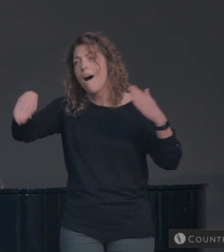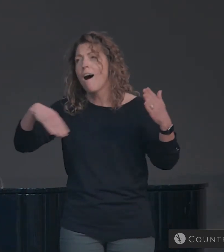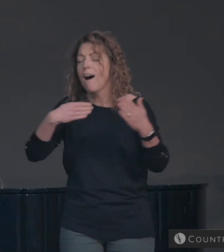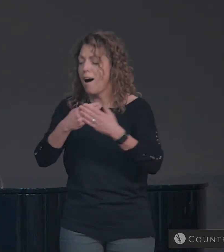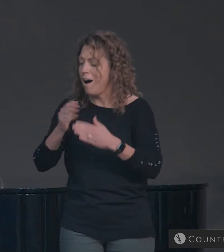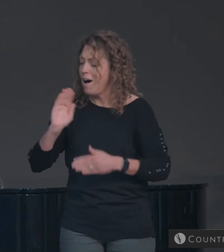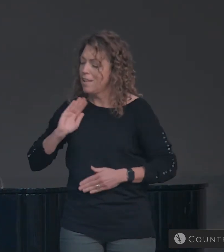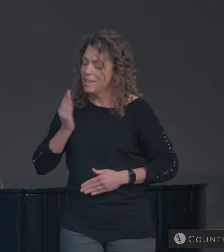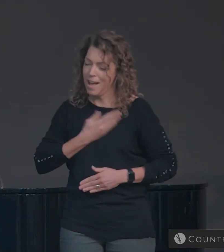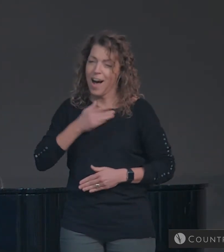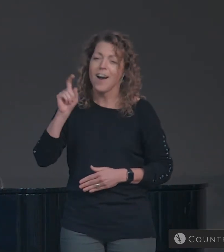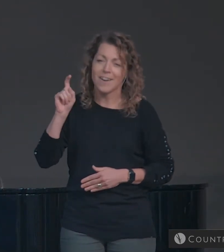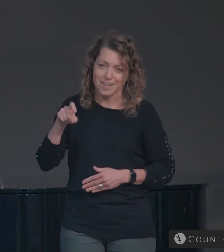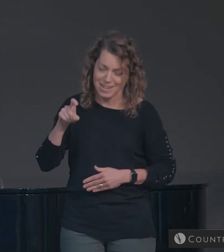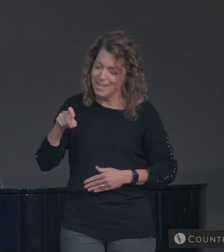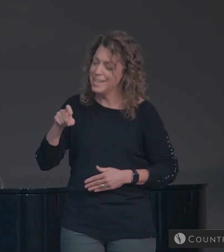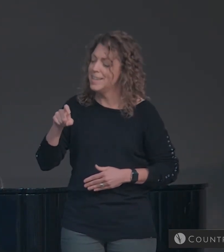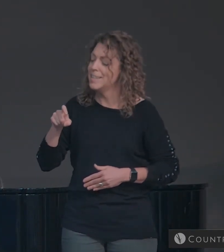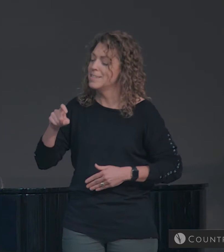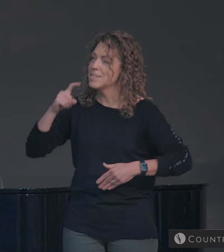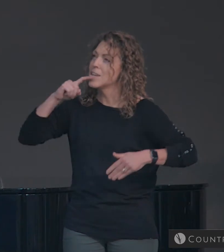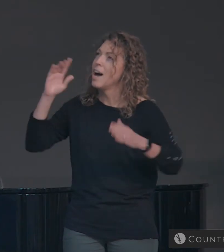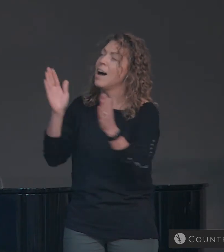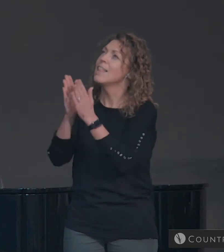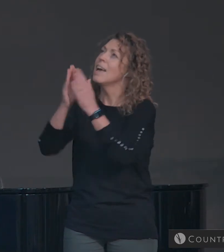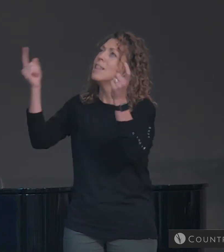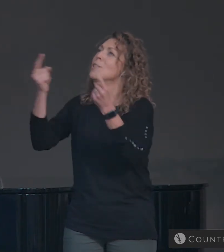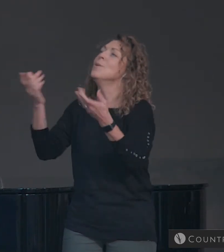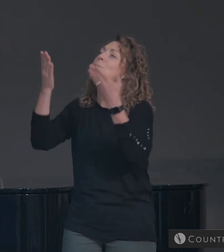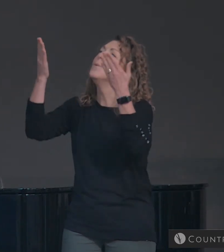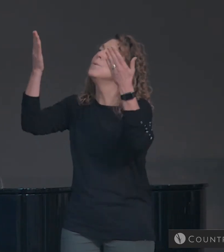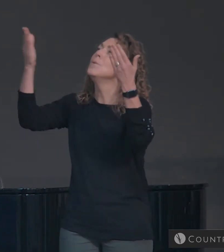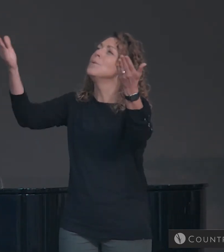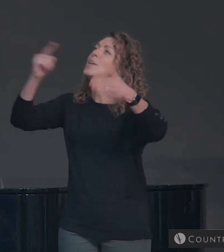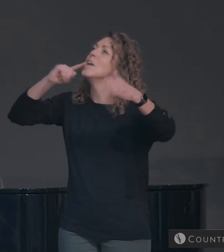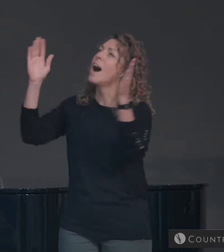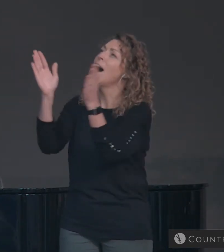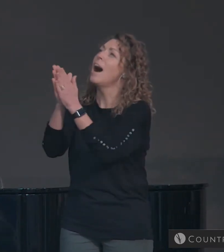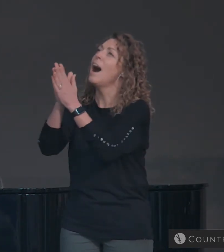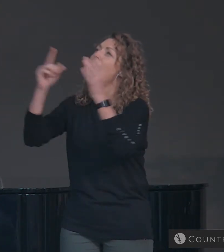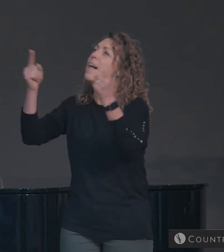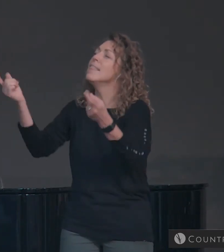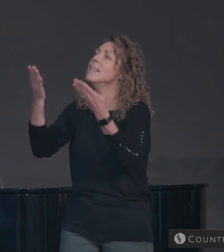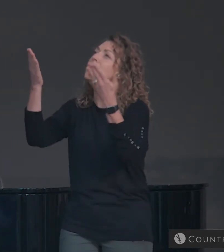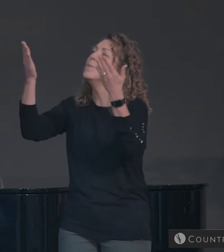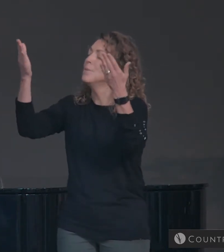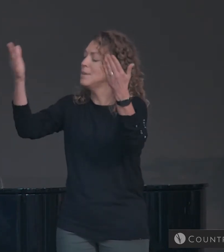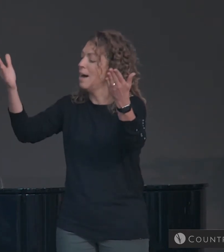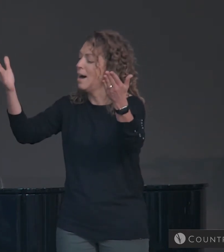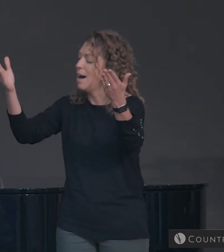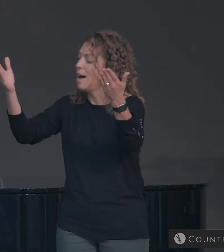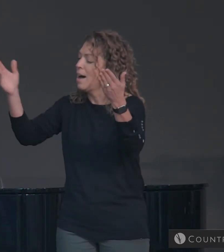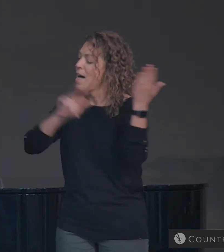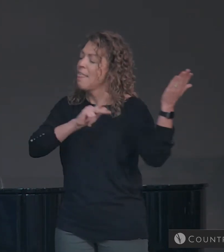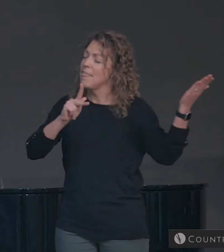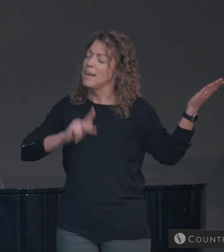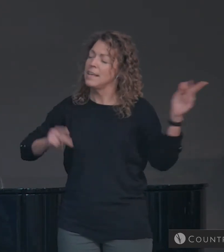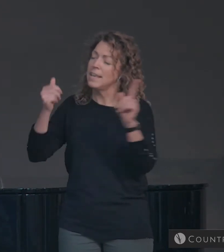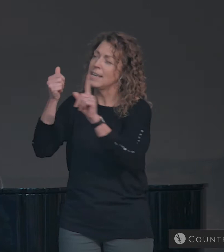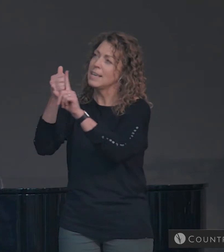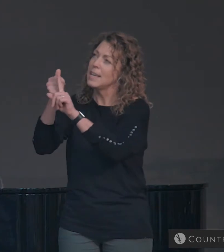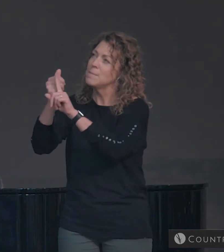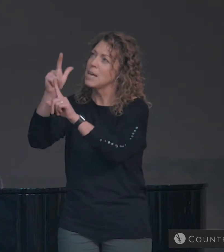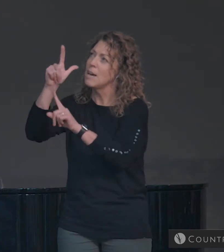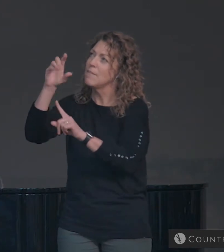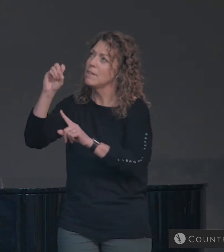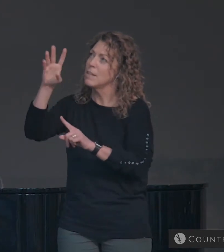for all our needs. Hallelujah, hallelujah, the King